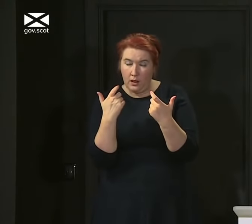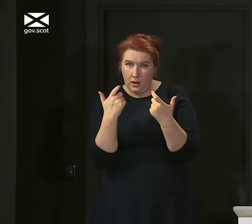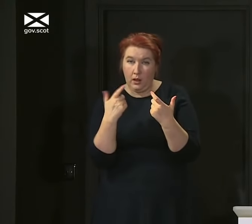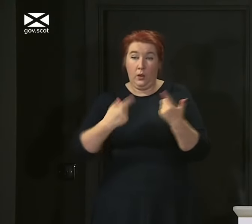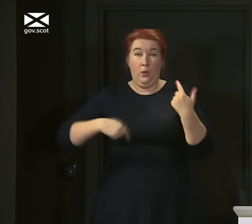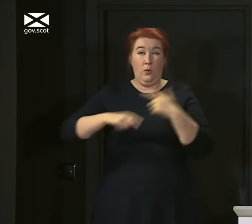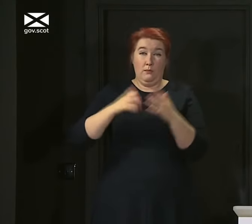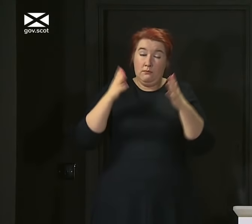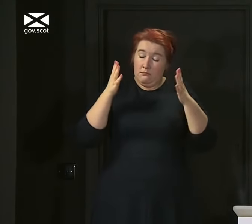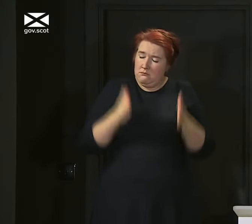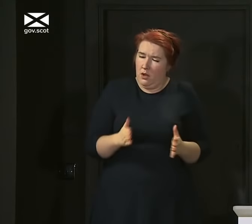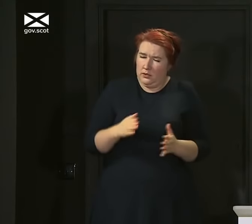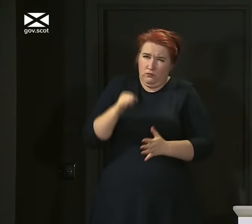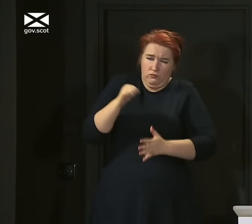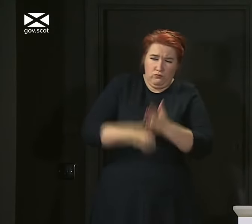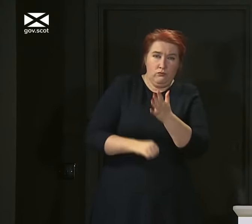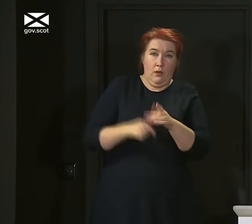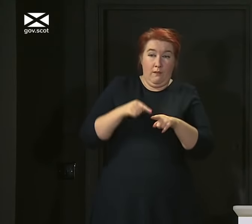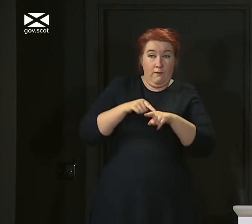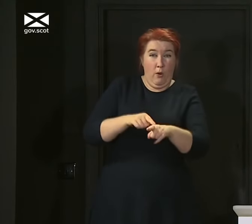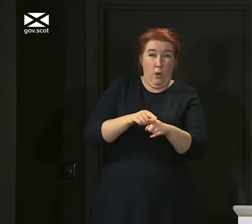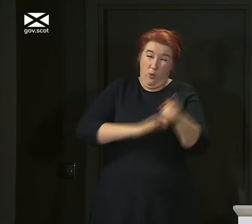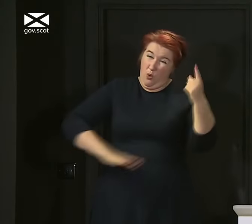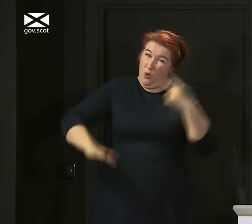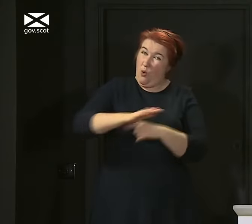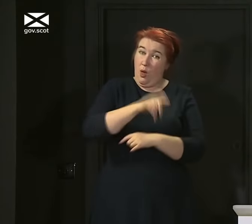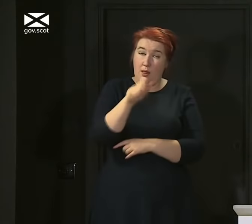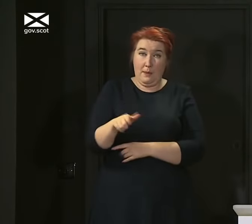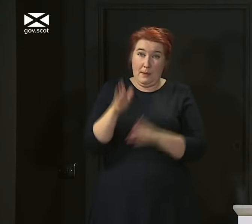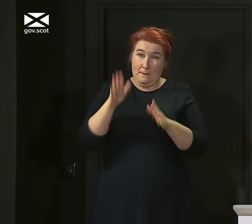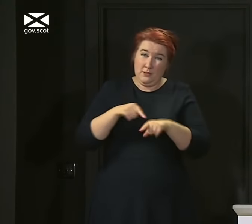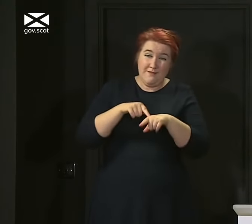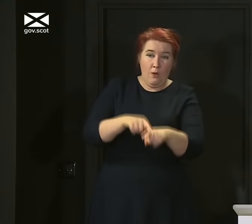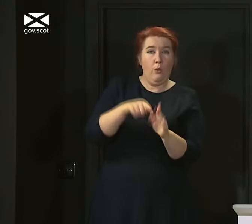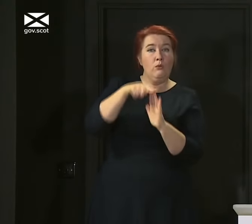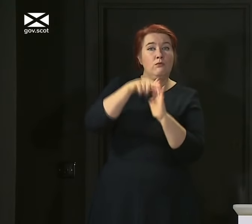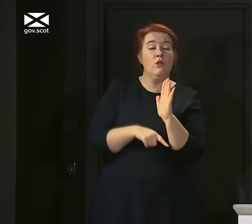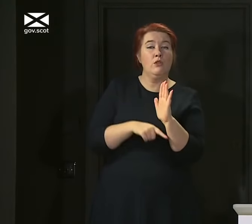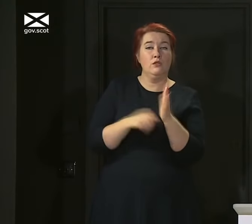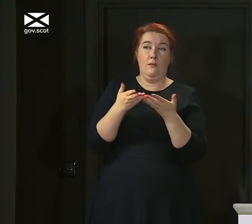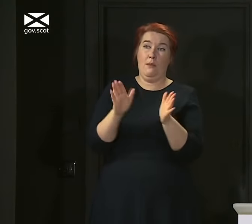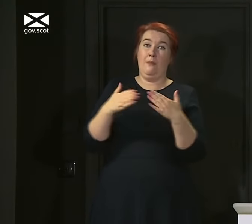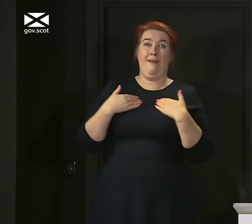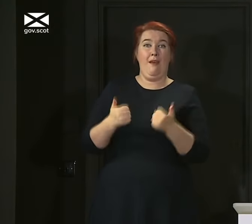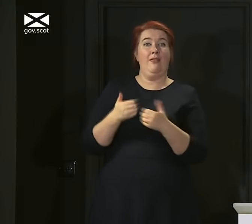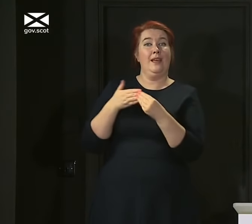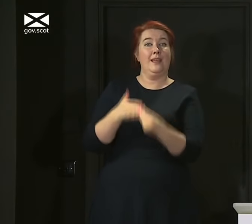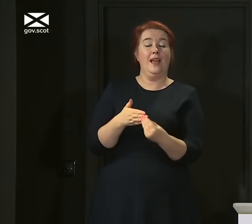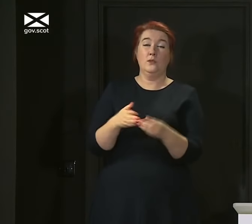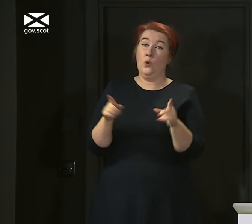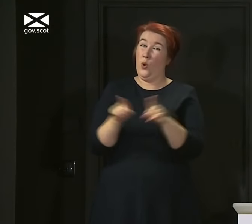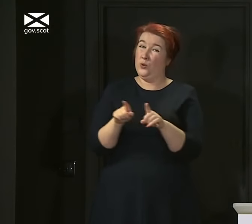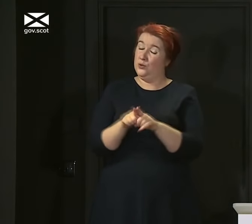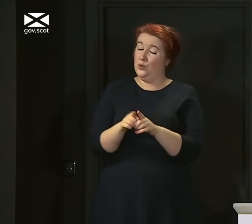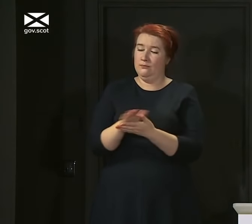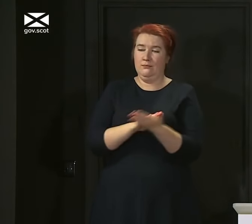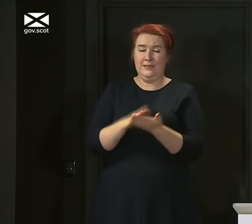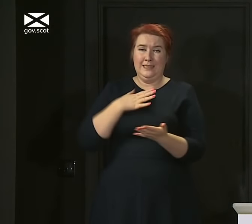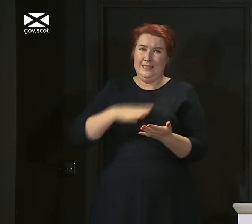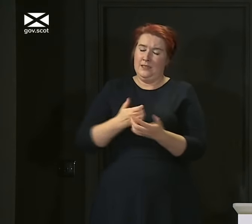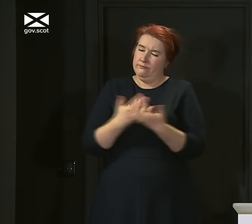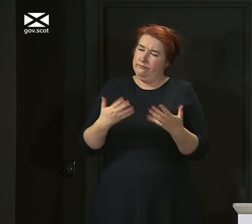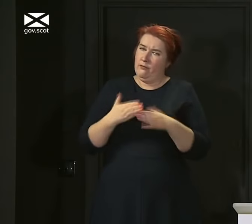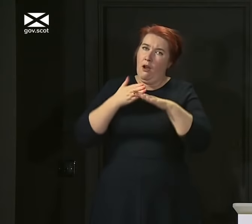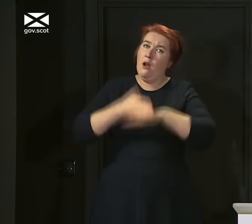strict adherence by all of us to public health guidance. And of course, it will require a lot of hard work, which is already